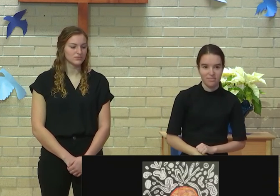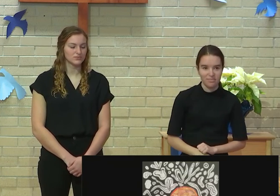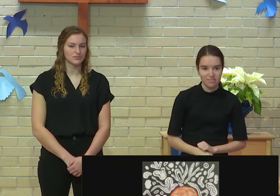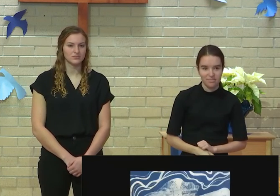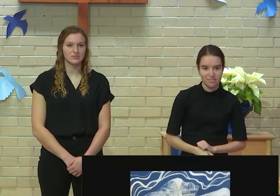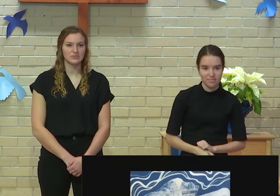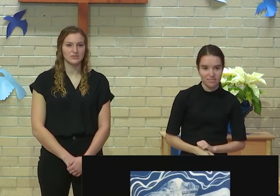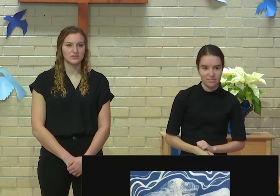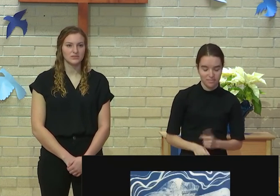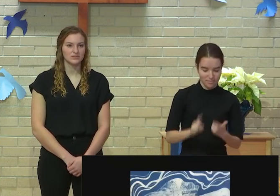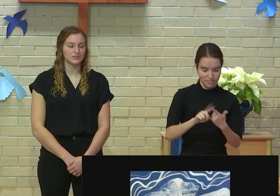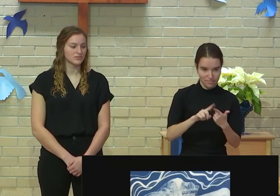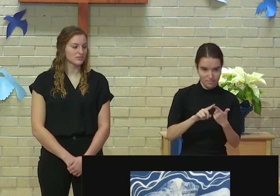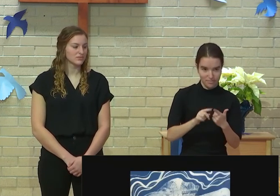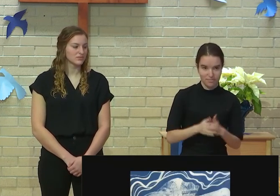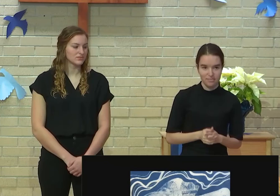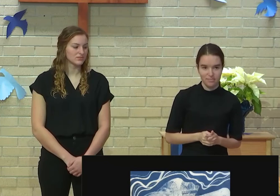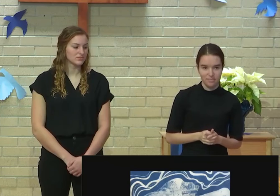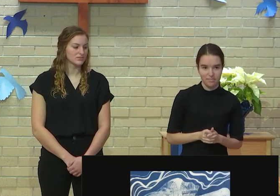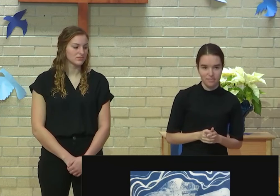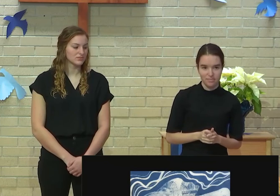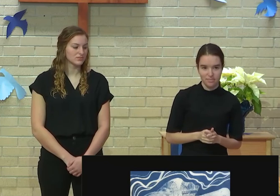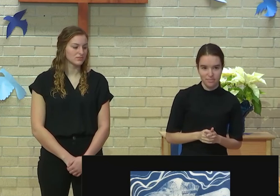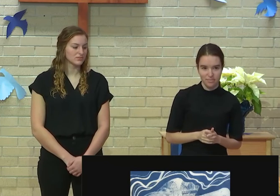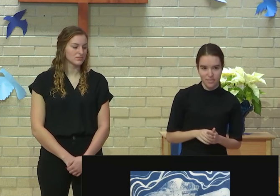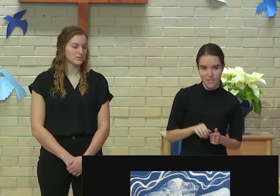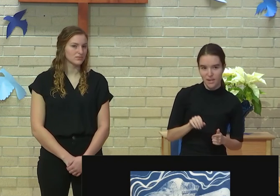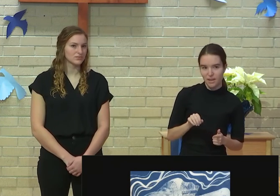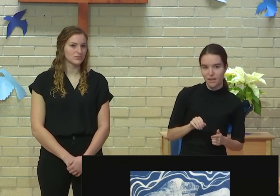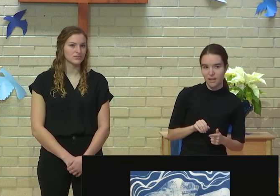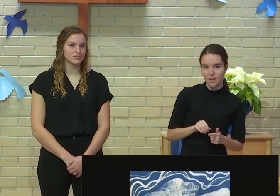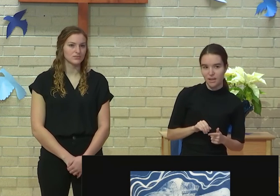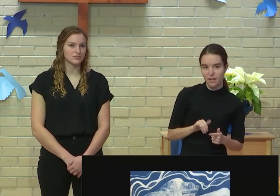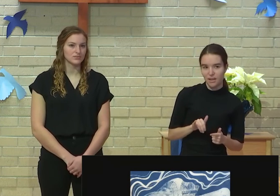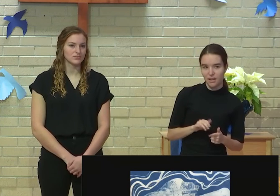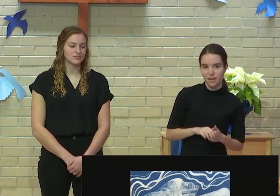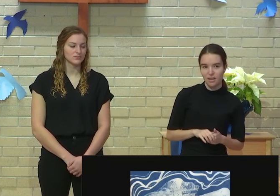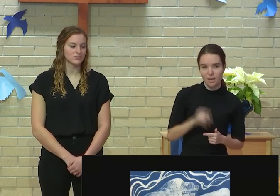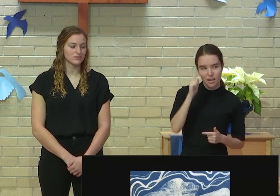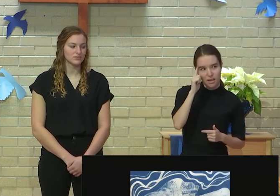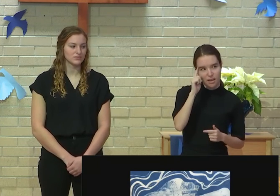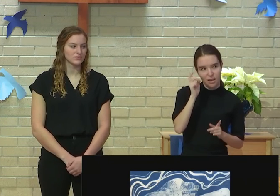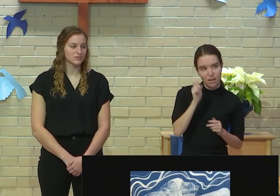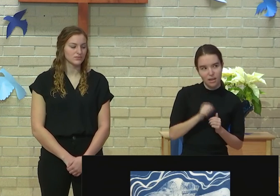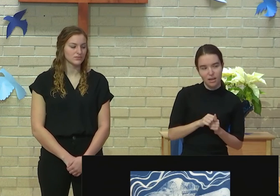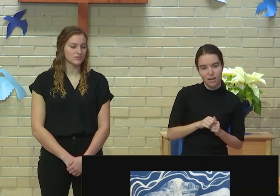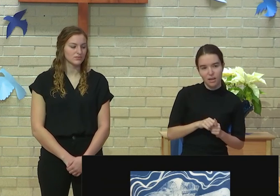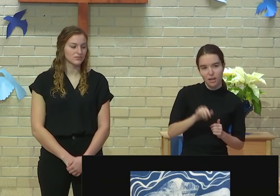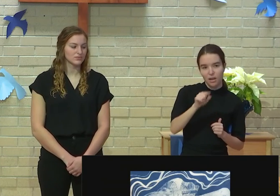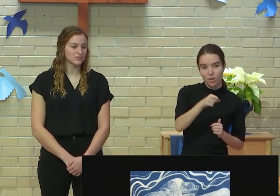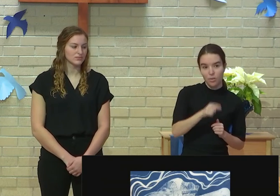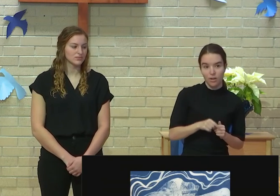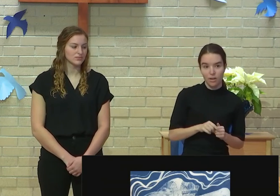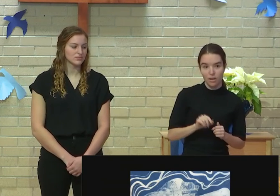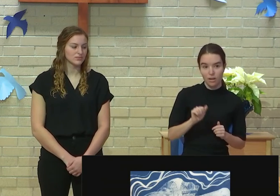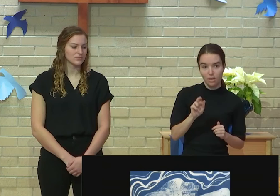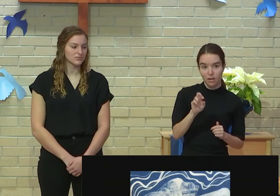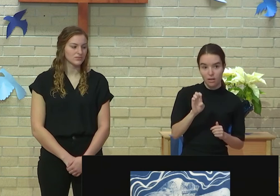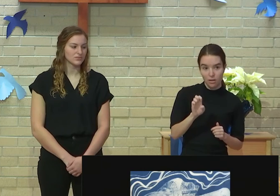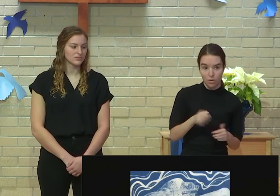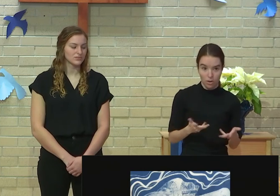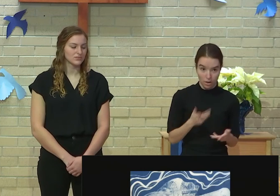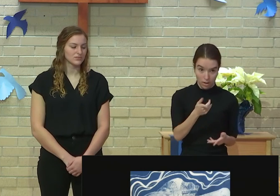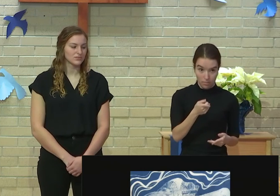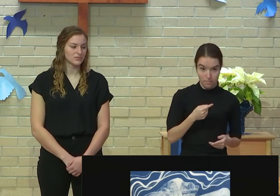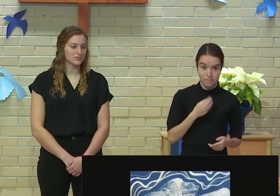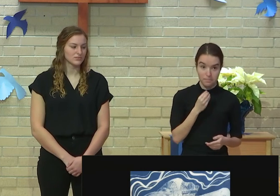And my second piece is a cyanotype as well. And I think I titled this one, You Are What You Eat. I don't totally remember. That